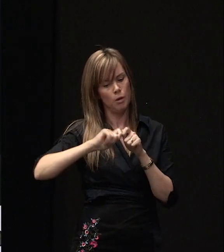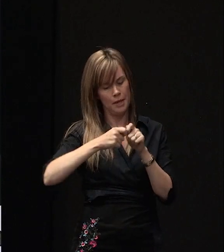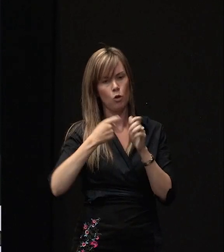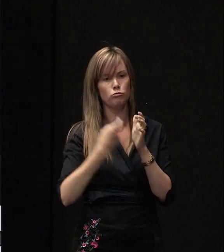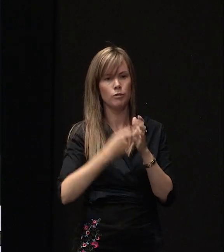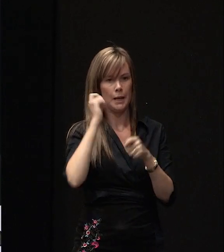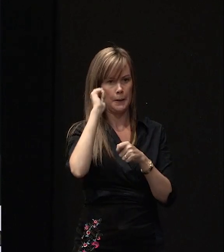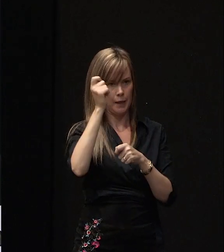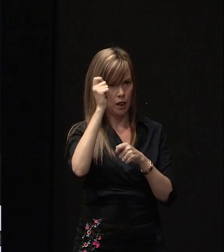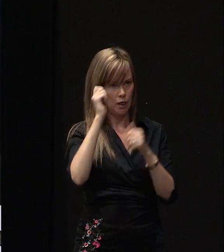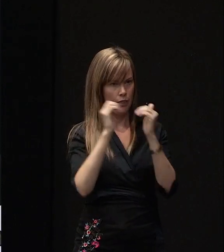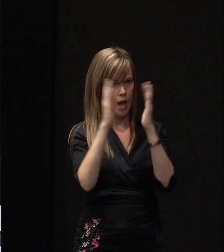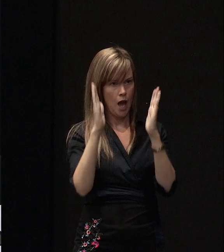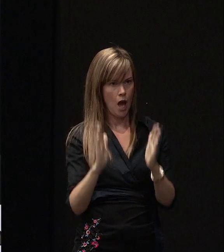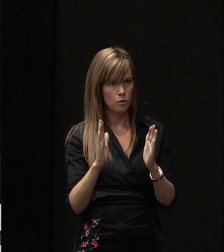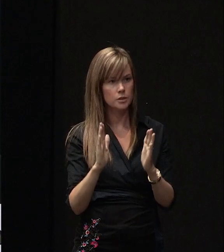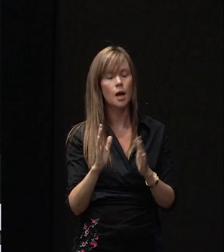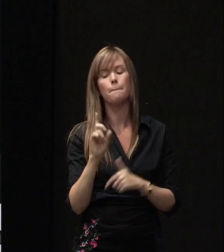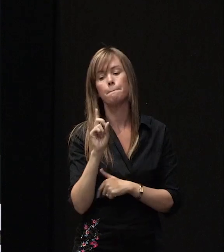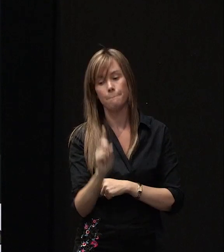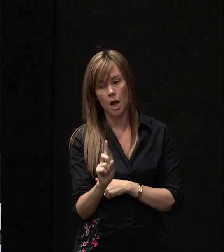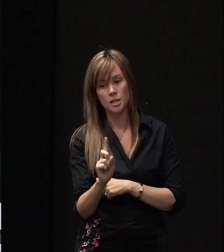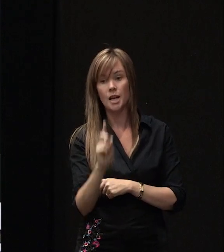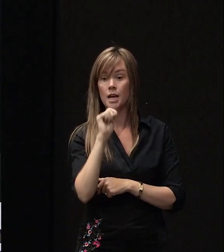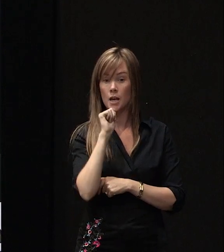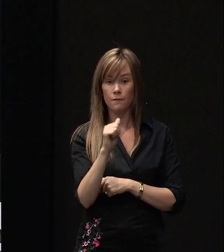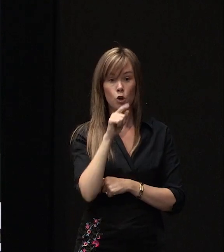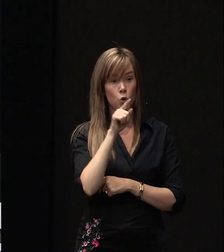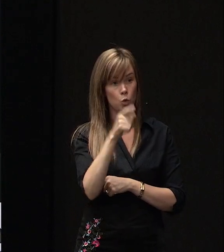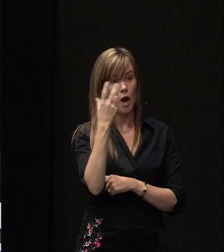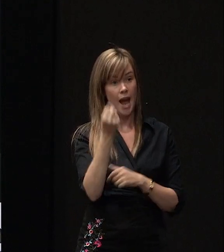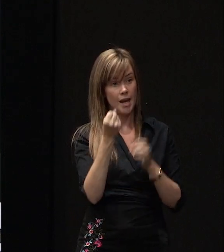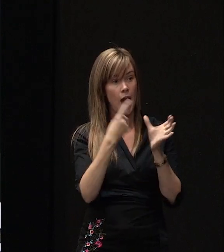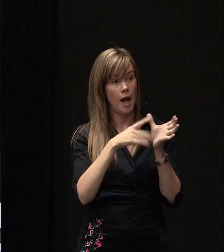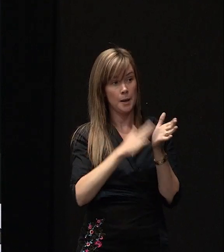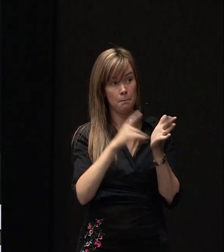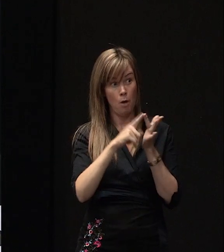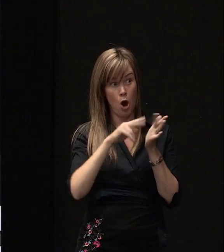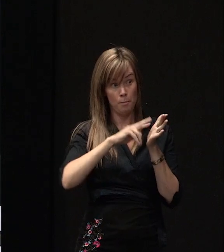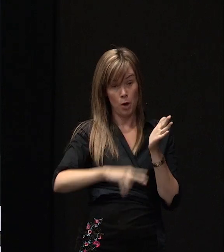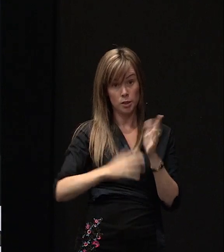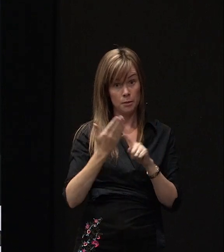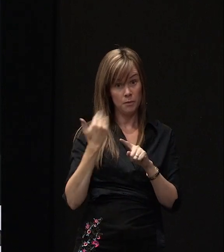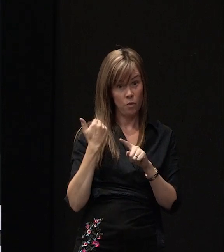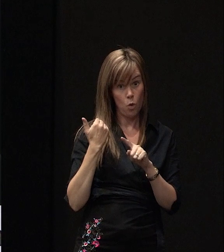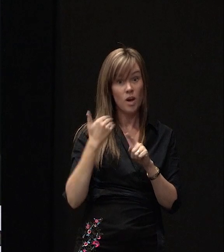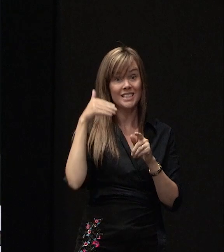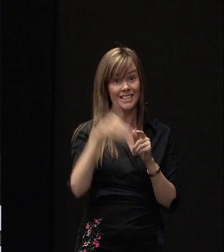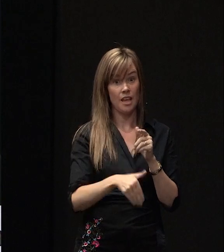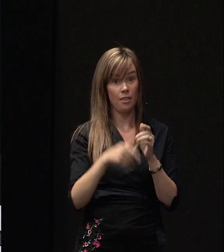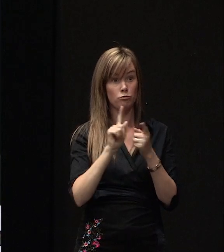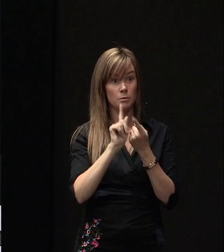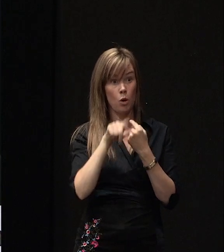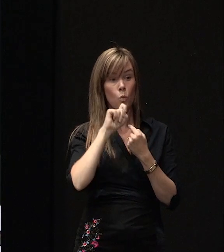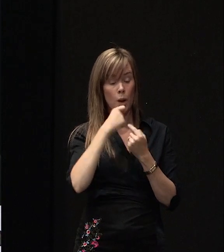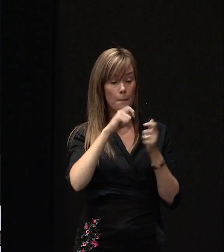rebuild the houses, however if you had an AMI policy and Southern Response is building,